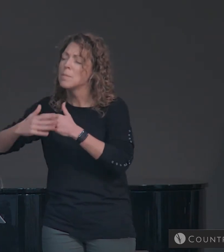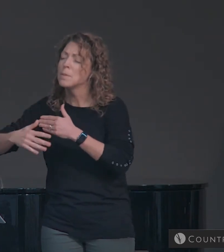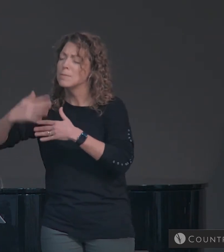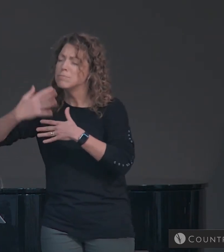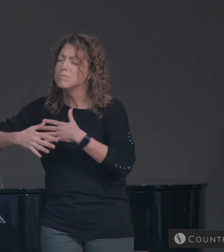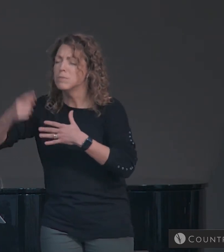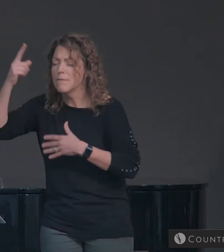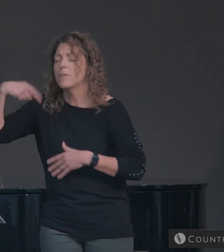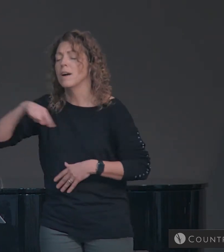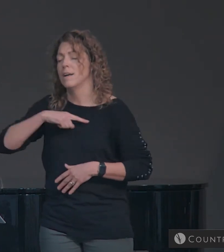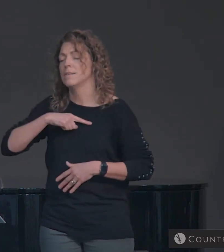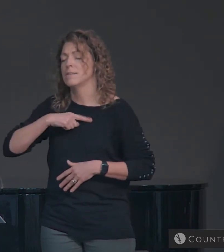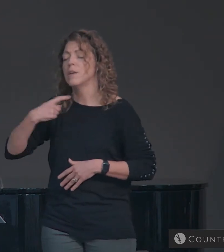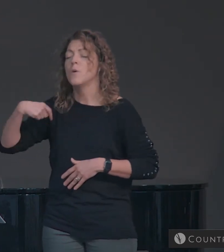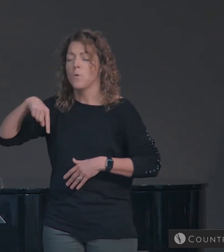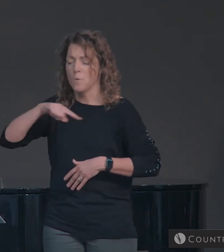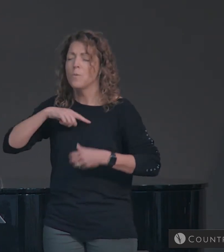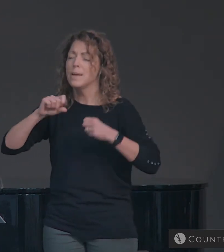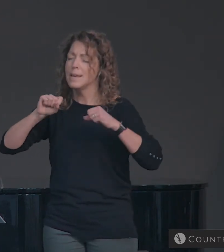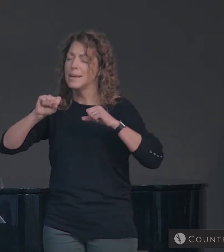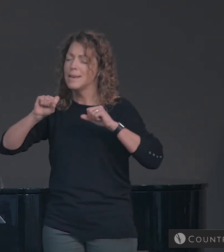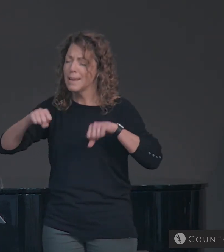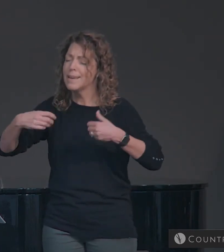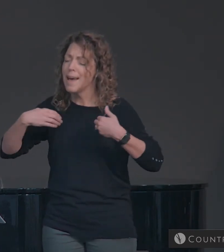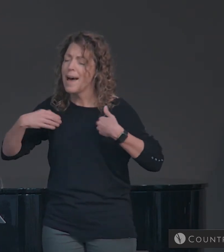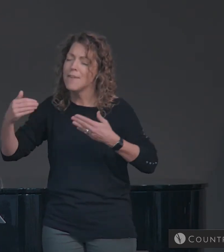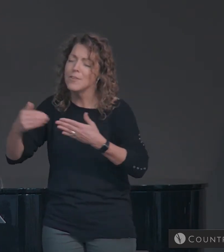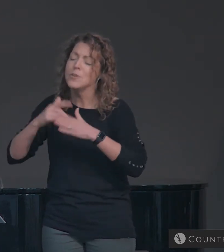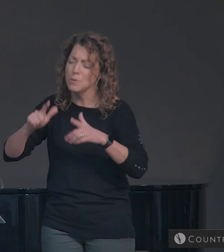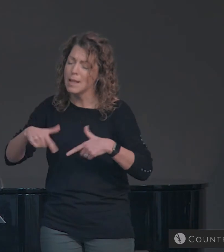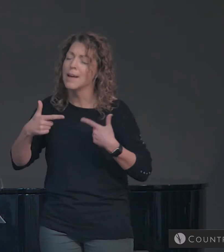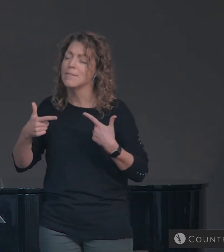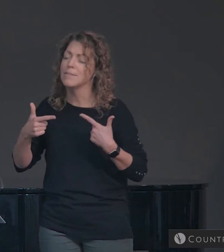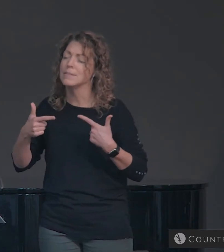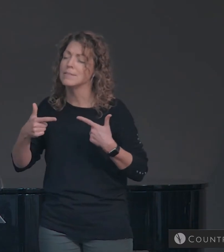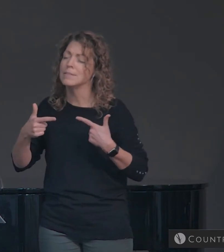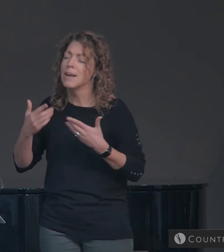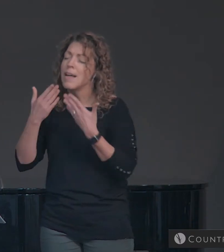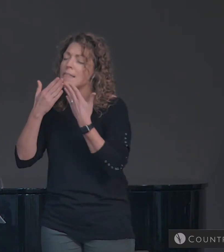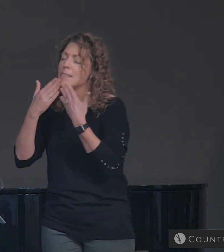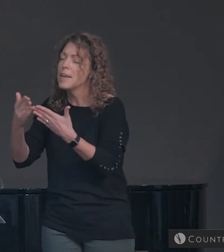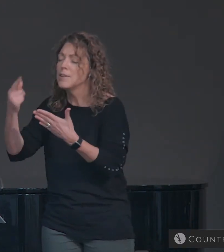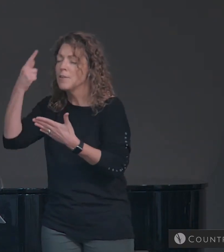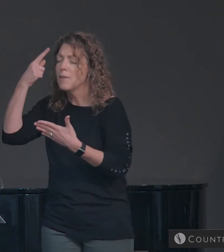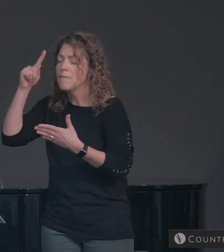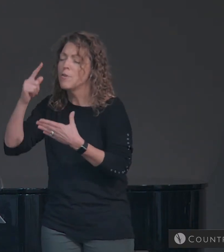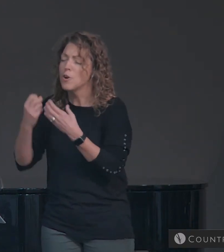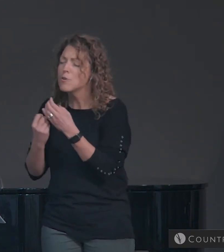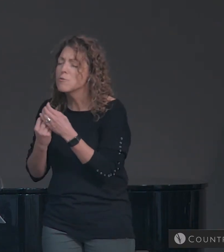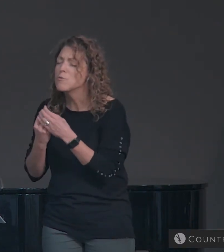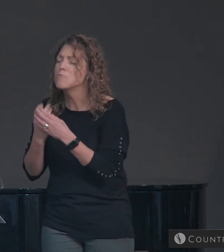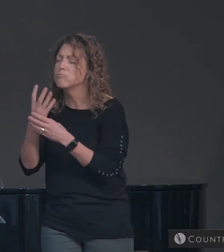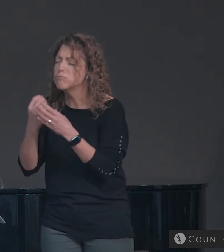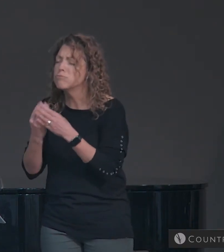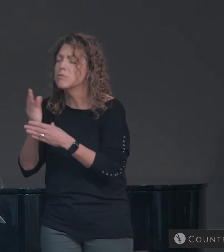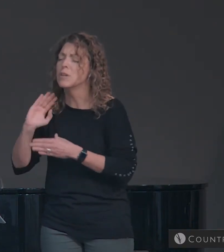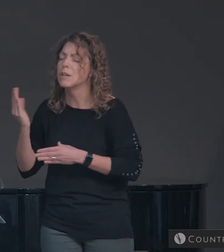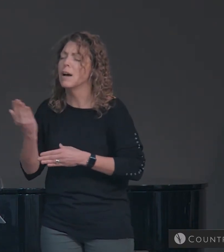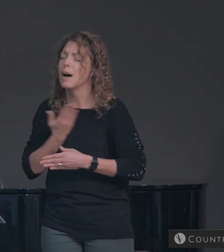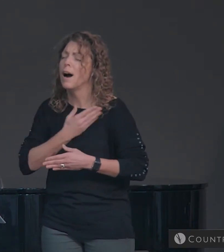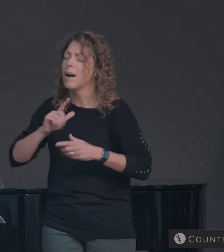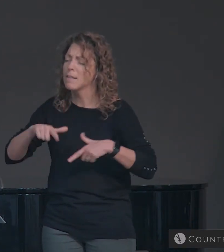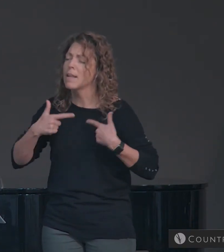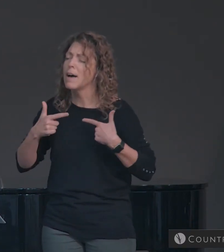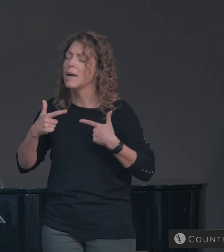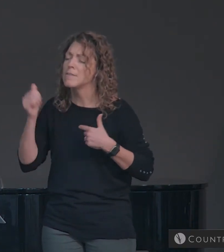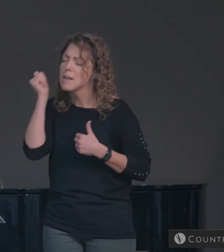us so that we could have new life. Lord, thank you for how you're growing us each day. I pray that you'll continue to